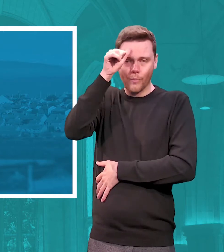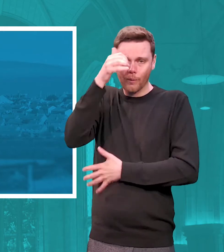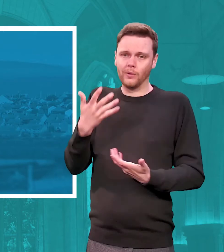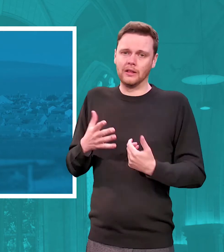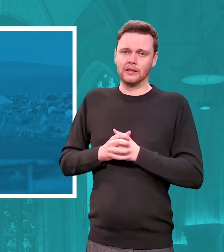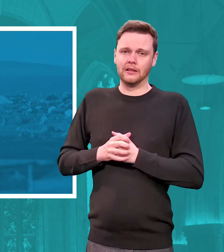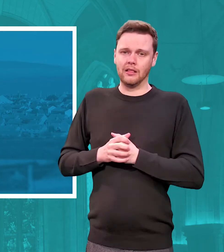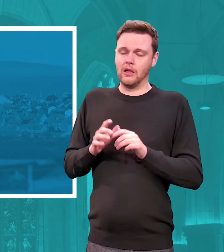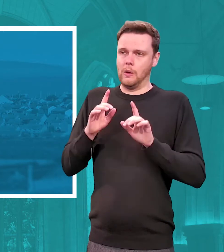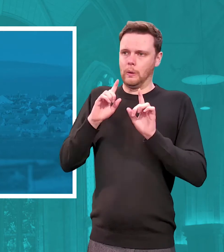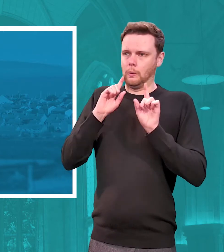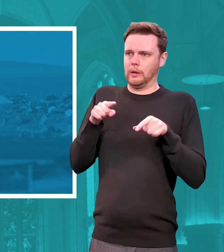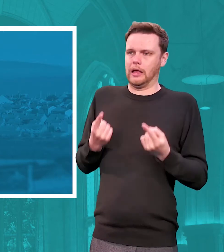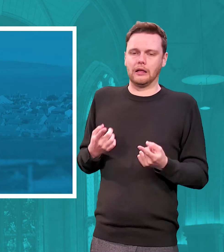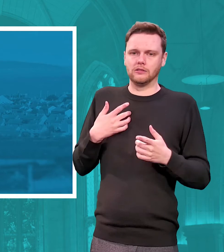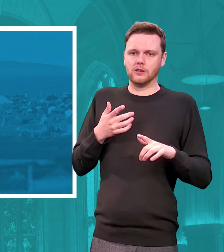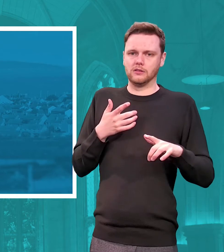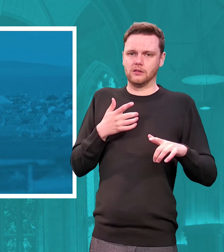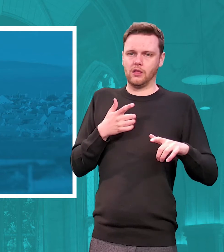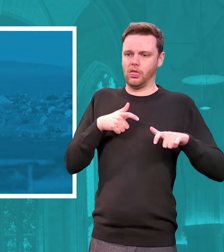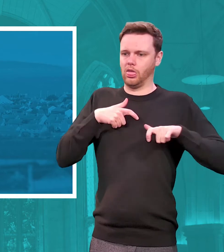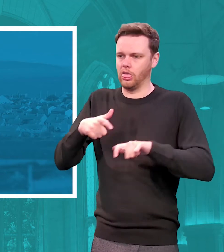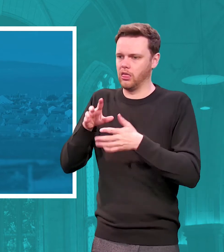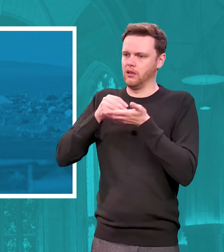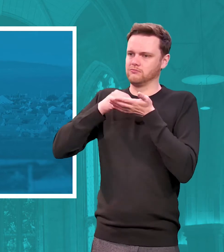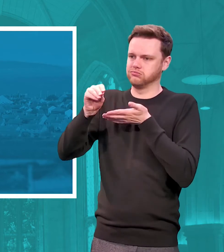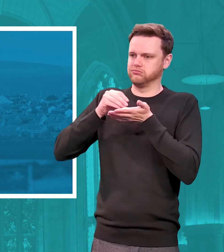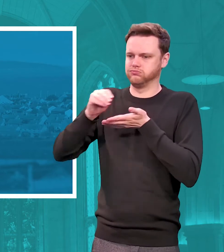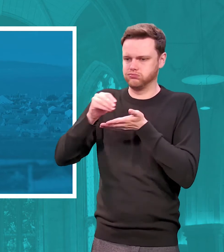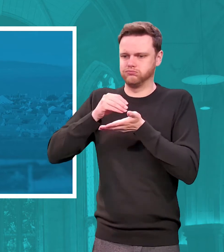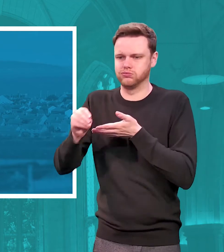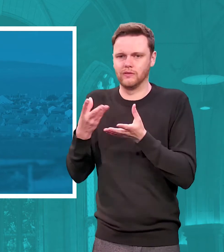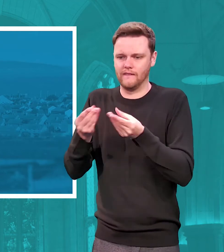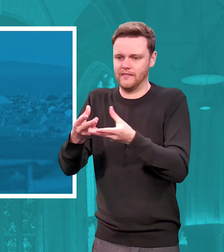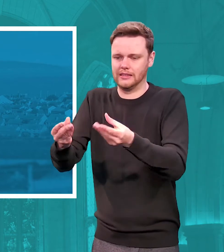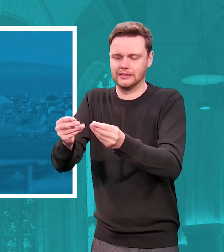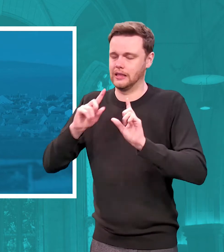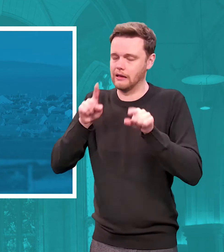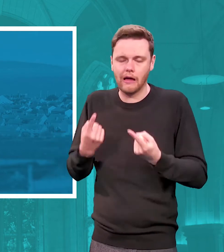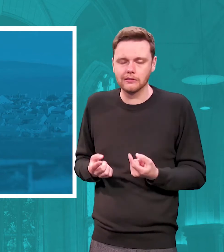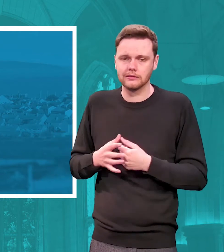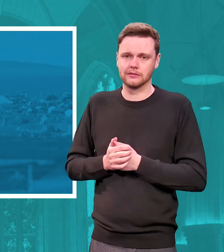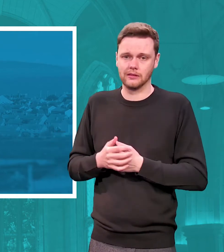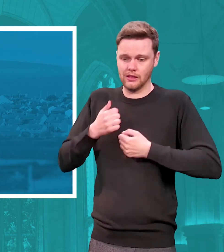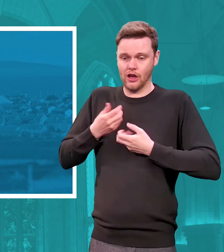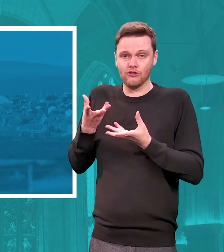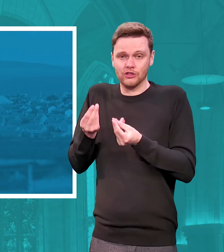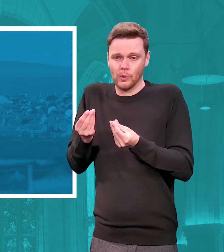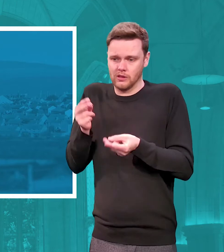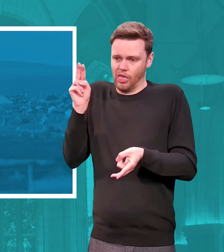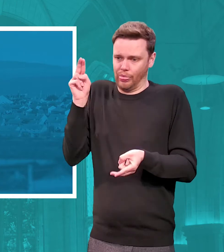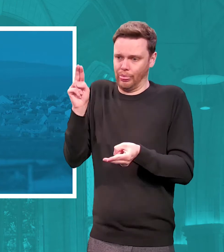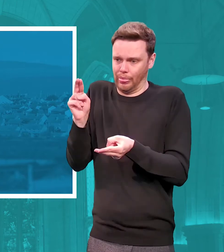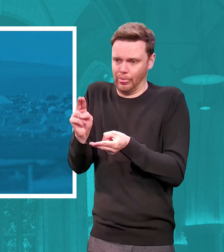cannot afford to carry and pay for all these vacancies and are draining the resources of the church